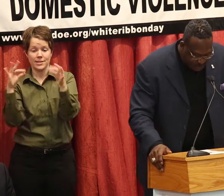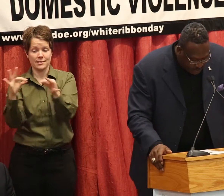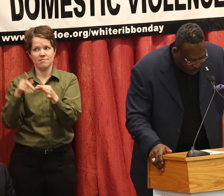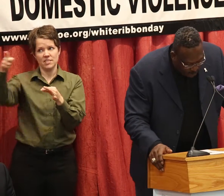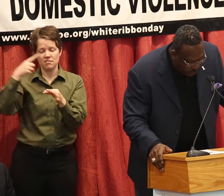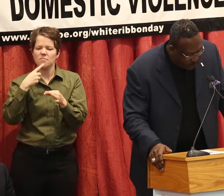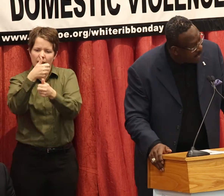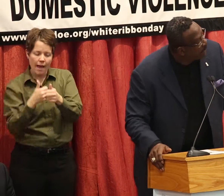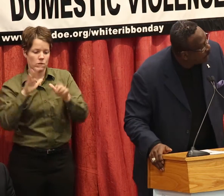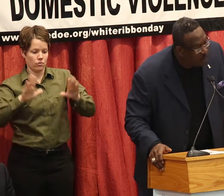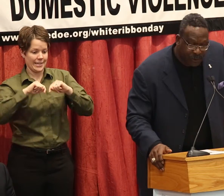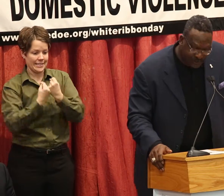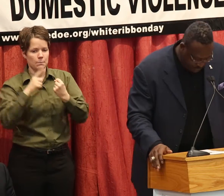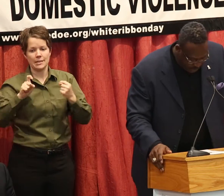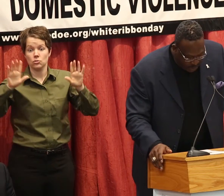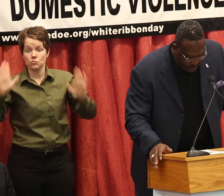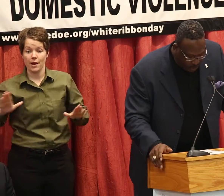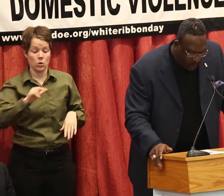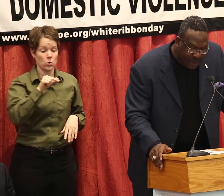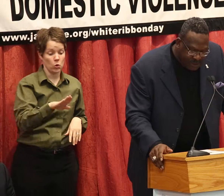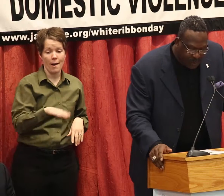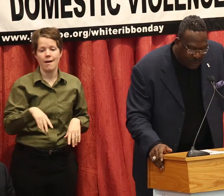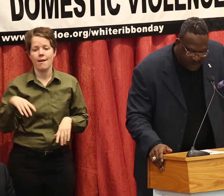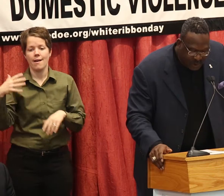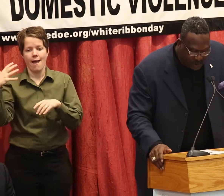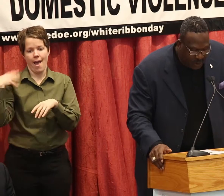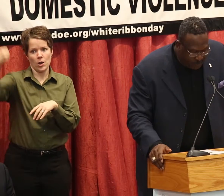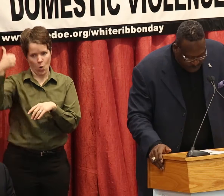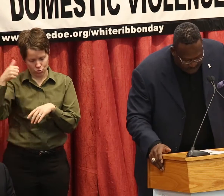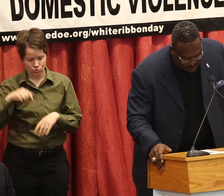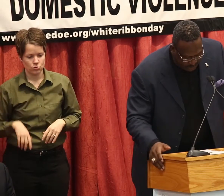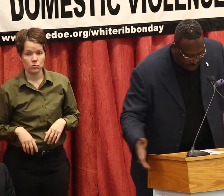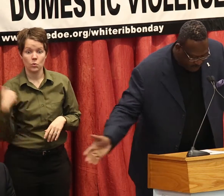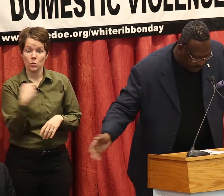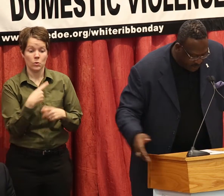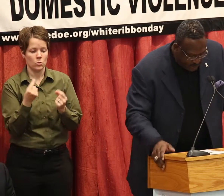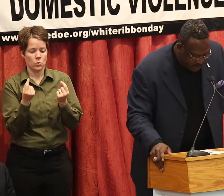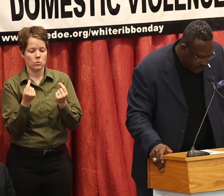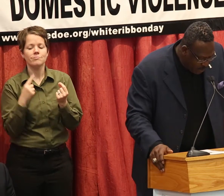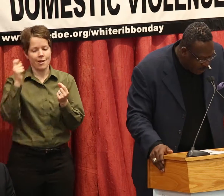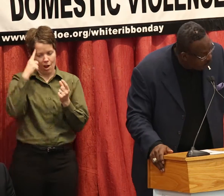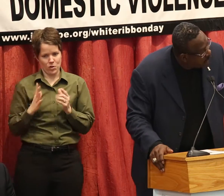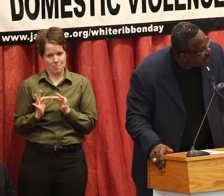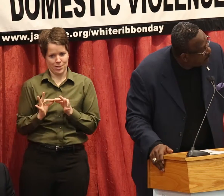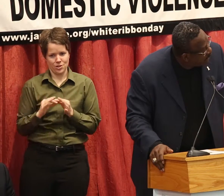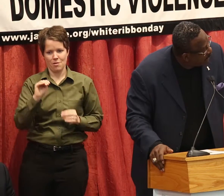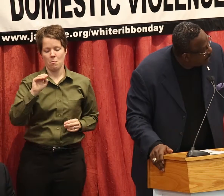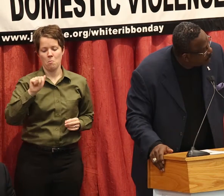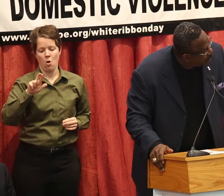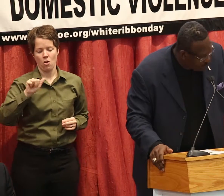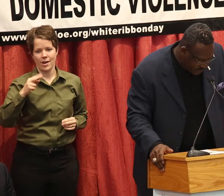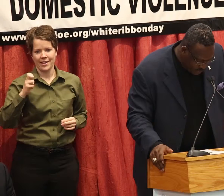great team needs a great quarterback and head coach. And what we did was we joined forces, and the governor had mentioned Maura Healey.